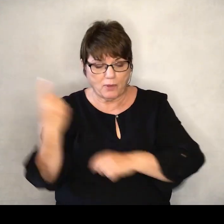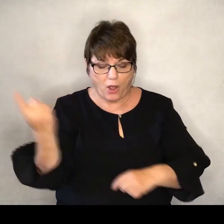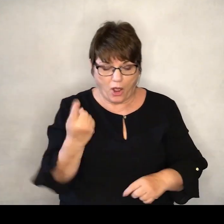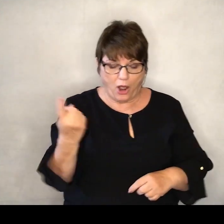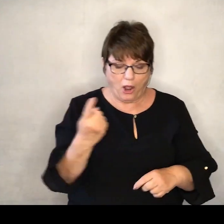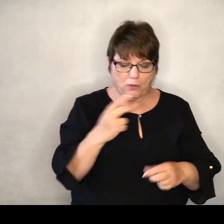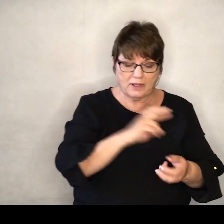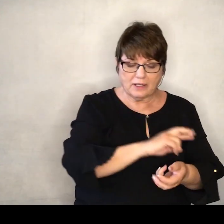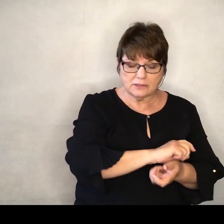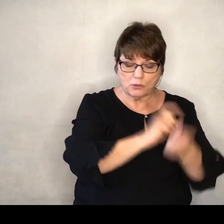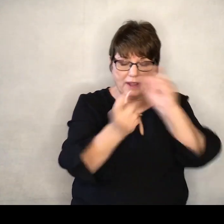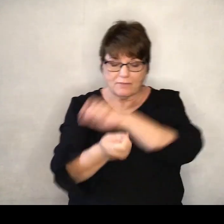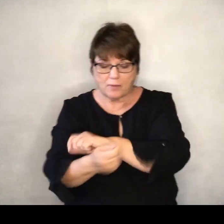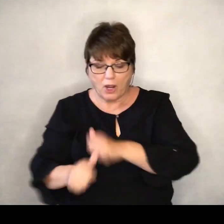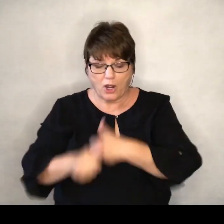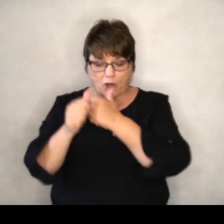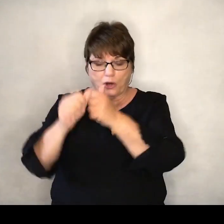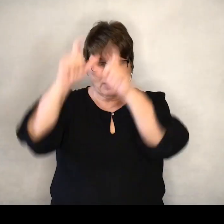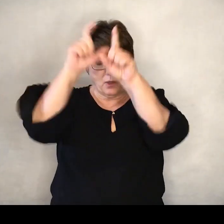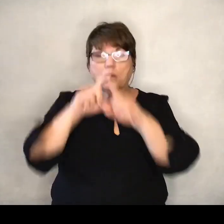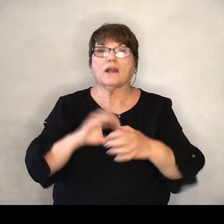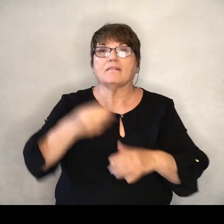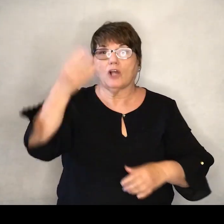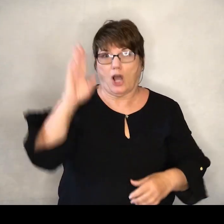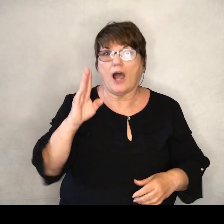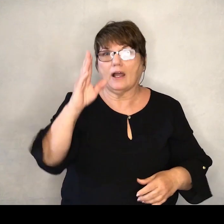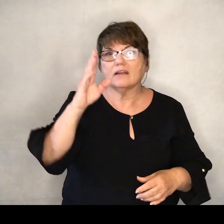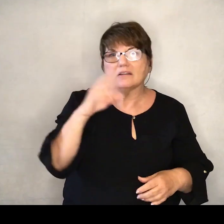reformed according to the word of God.